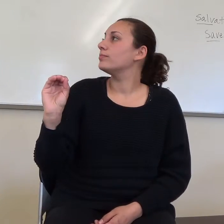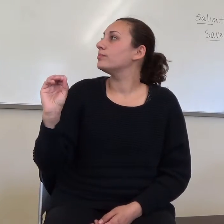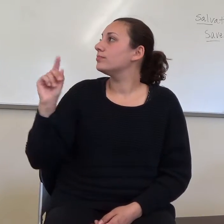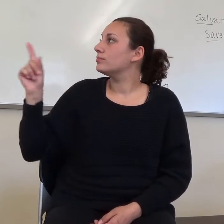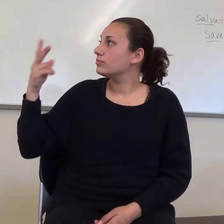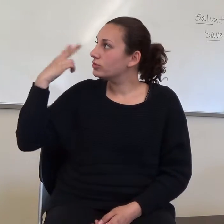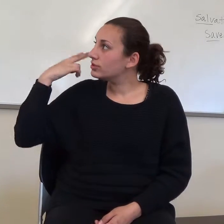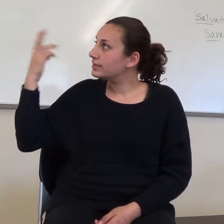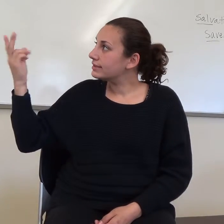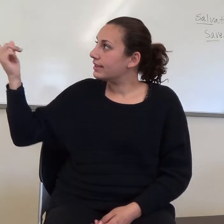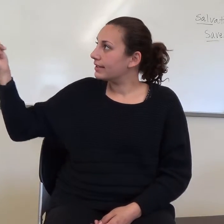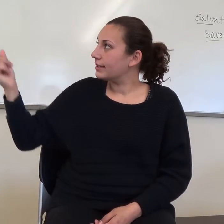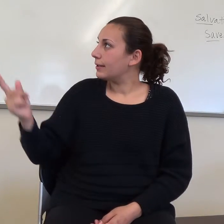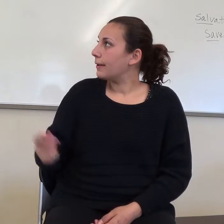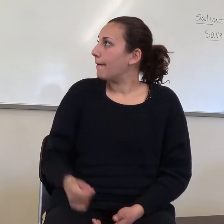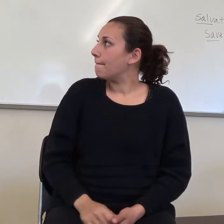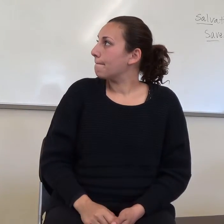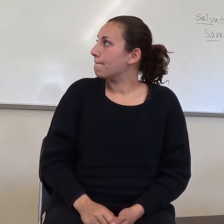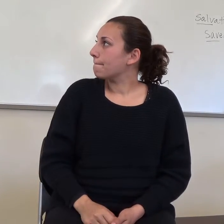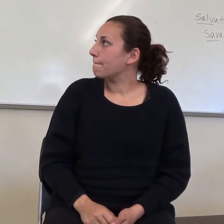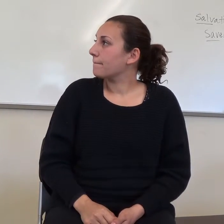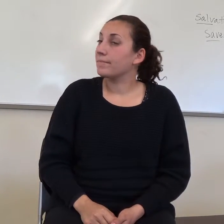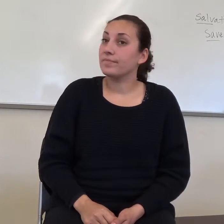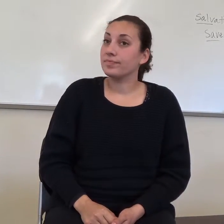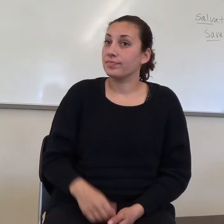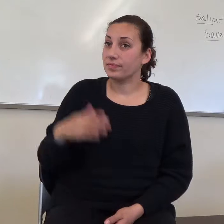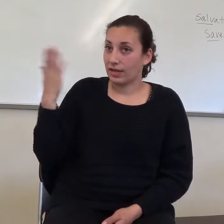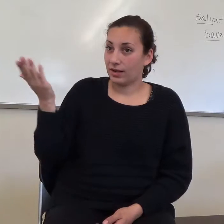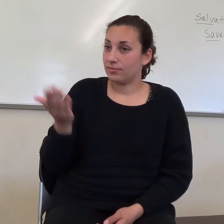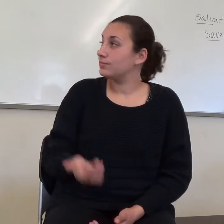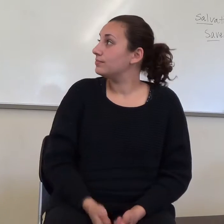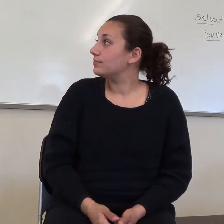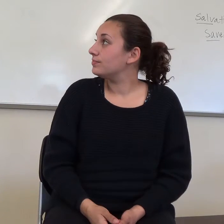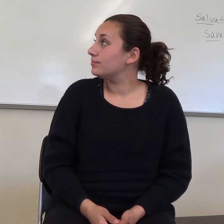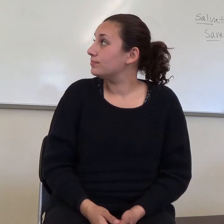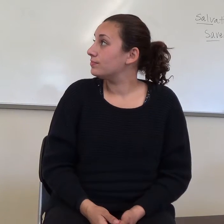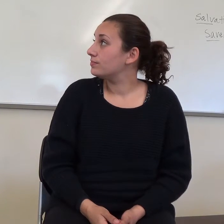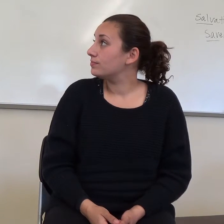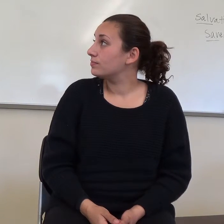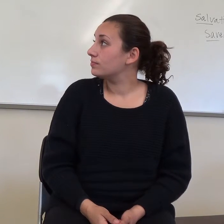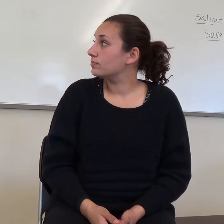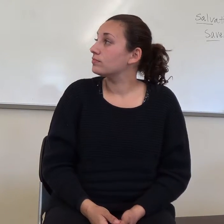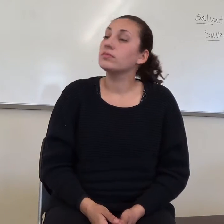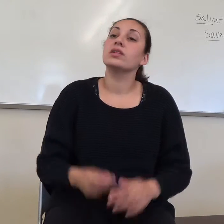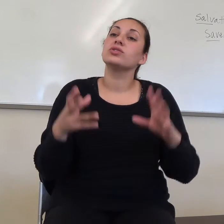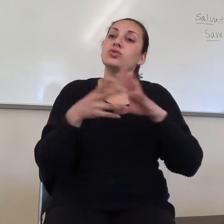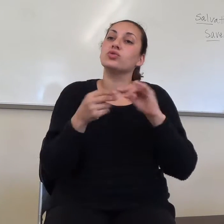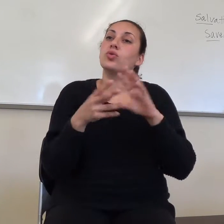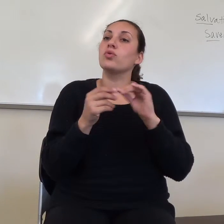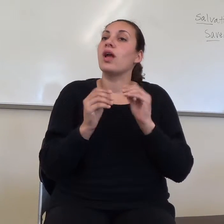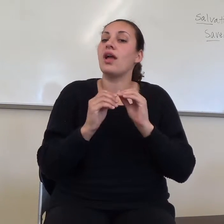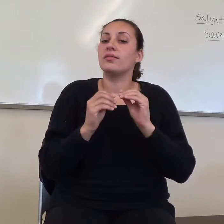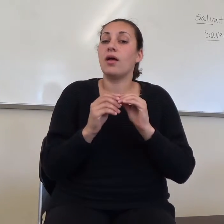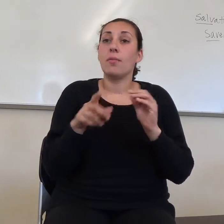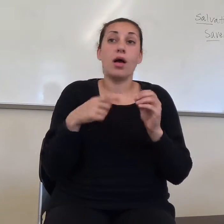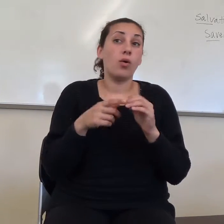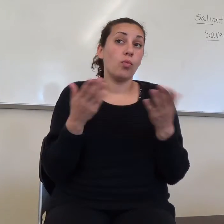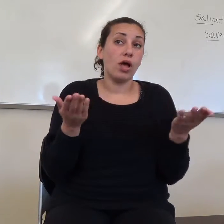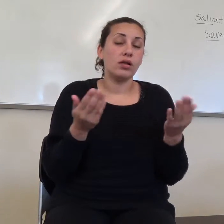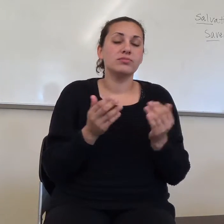at this a little more closely, I drew this here, this is the story of how they're disappearing. Local farmers have been